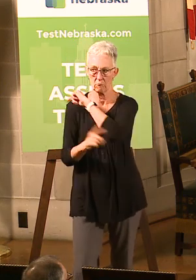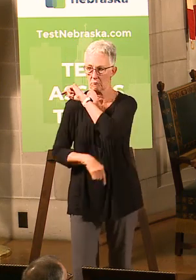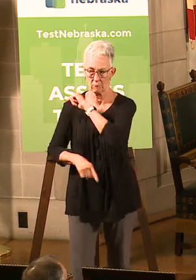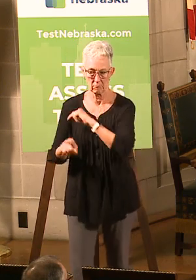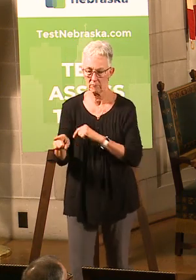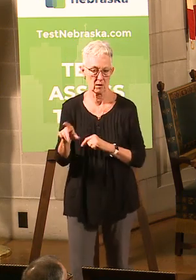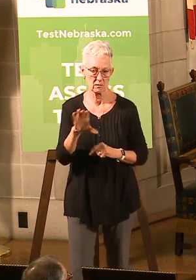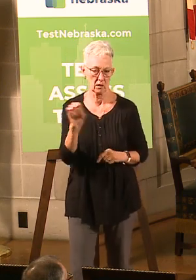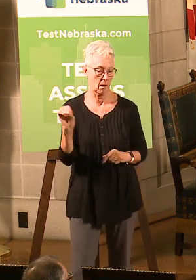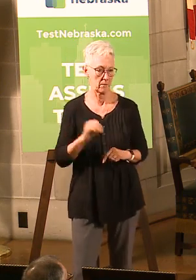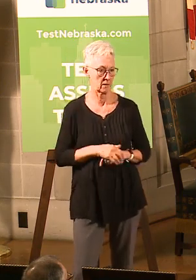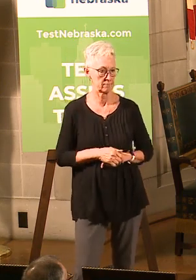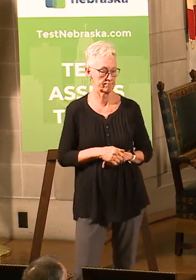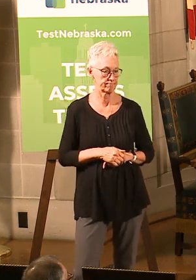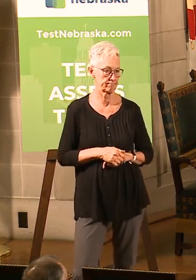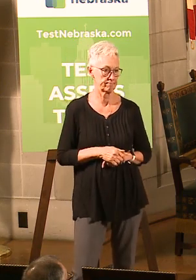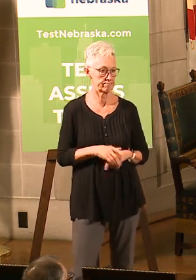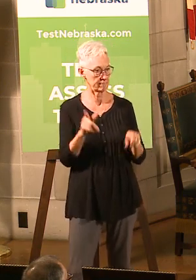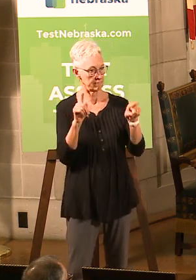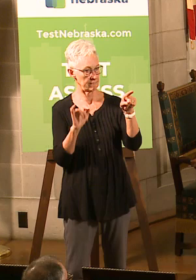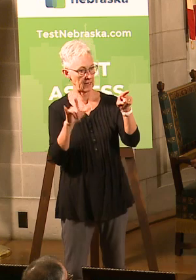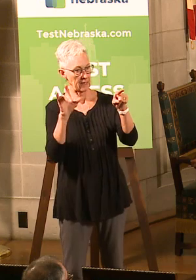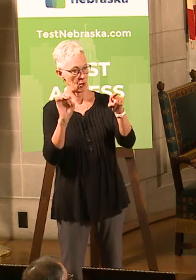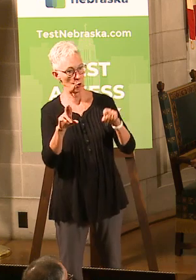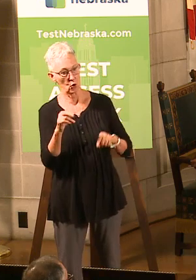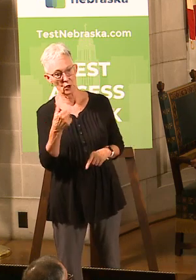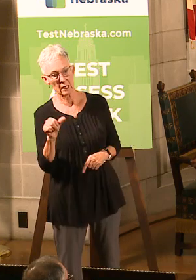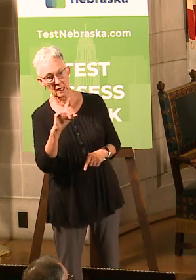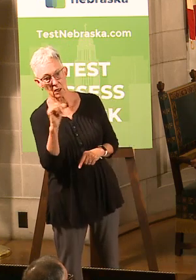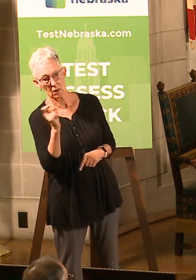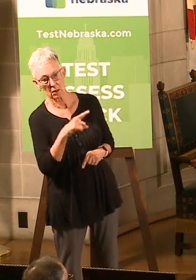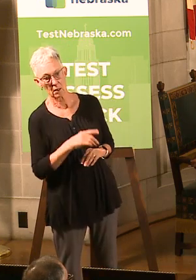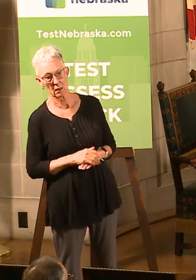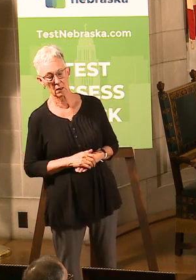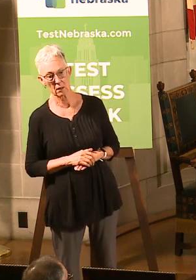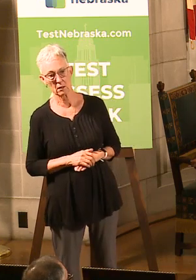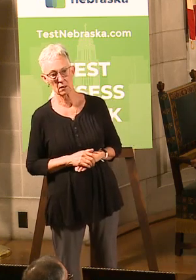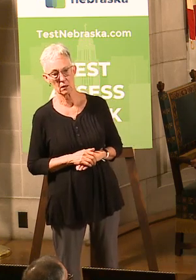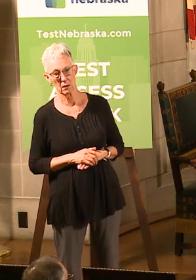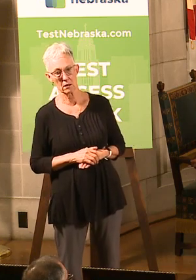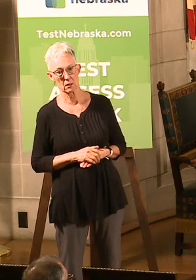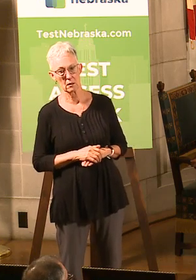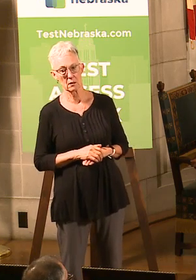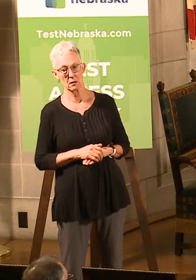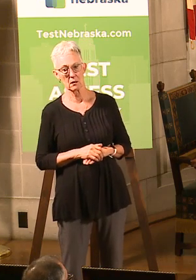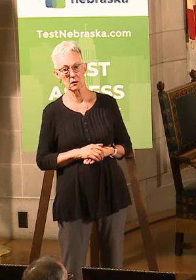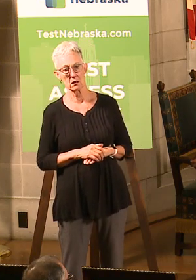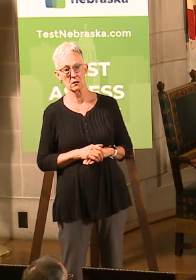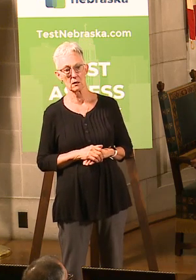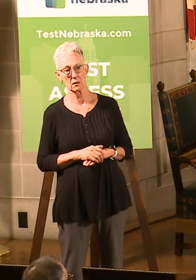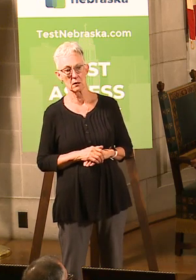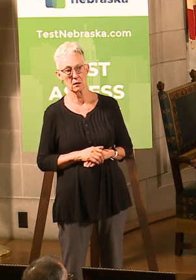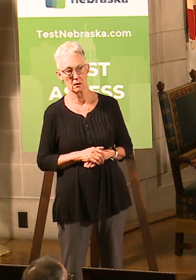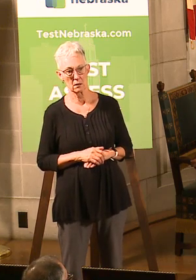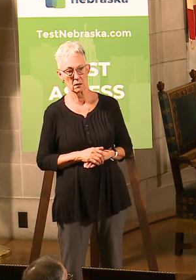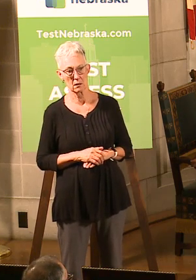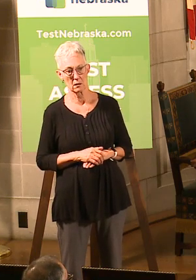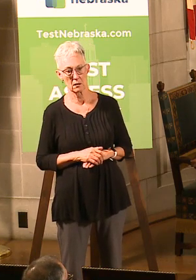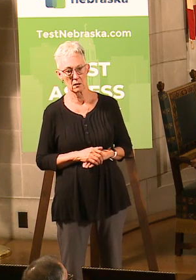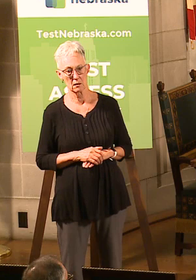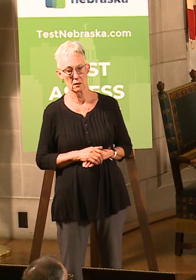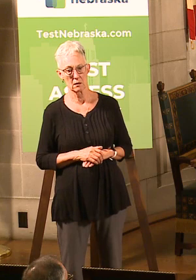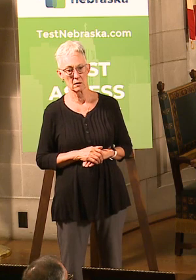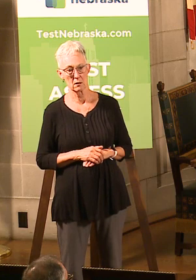with that, Taylor, what questions do we have that we're texting him? Shannon Hecht from 1011 and as well as Don Walton from the General Star.